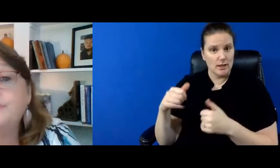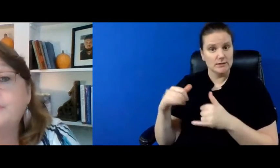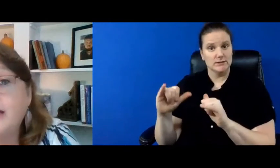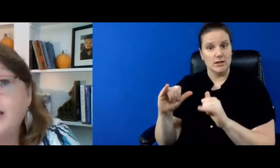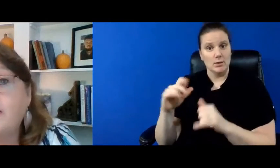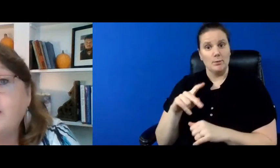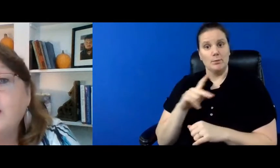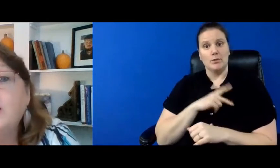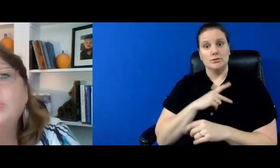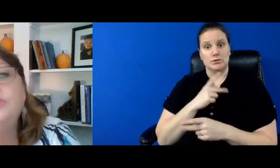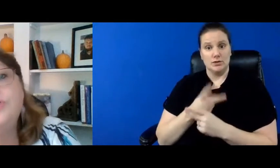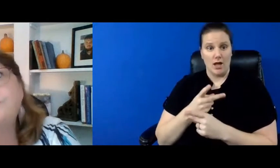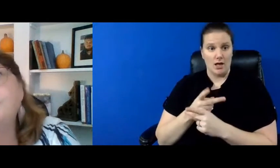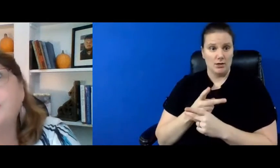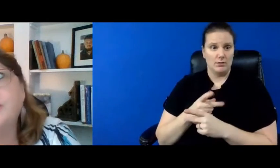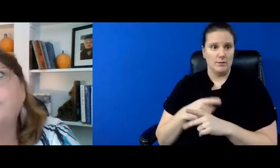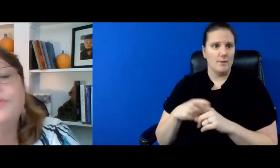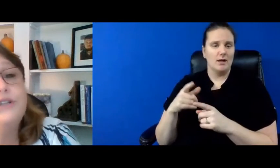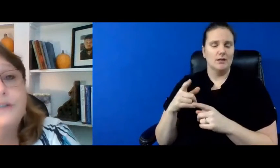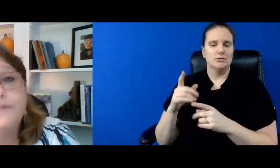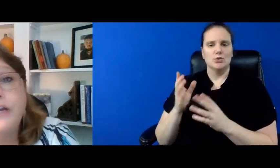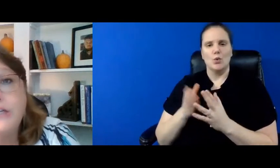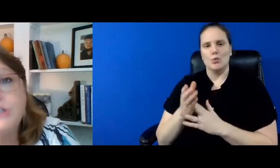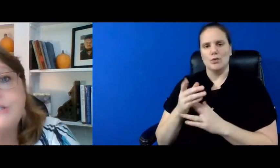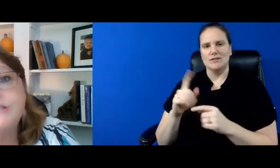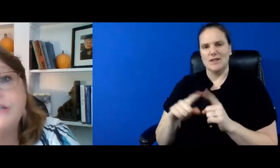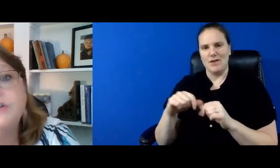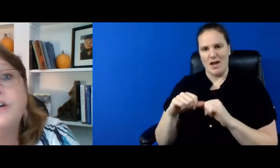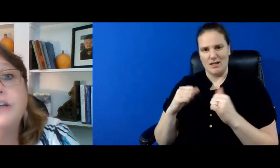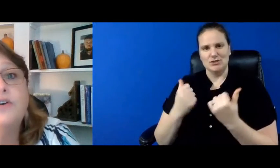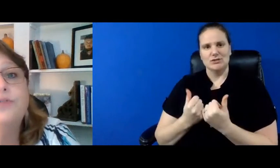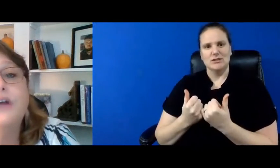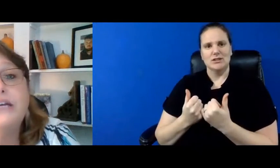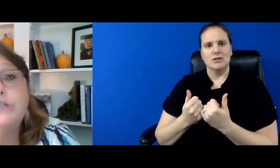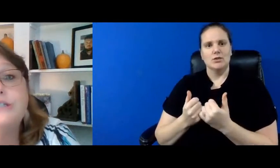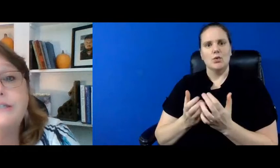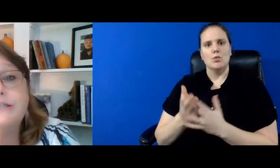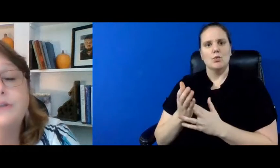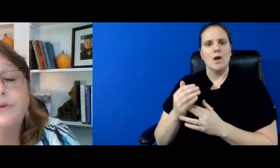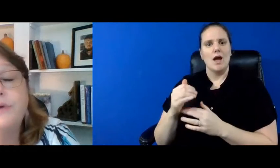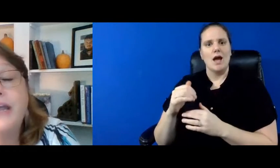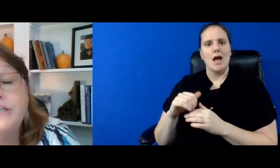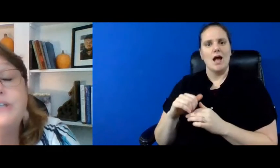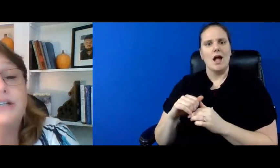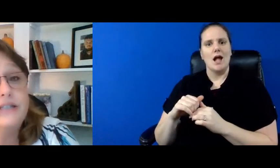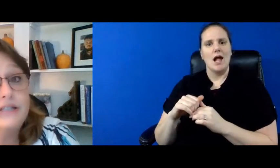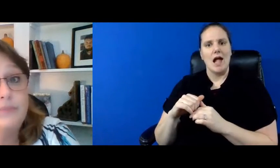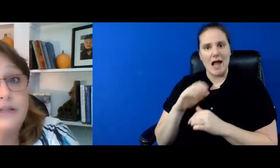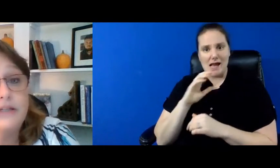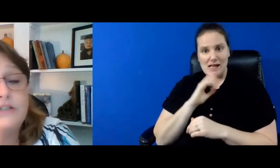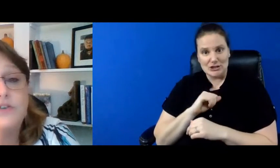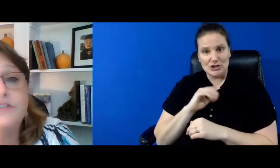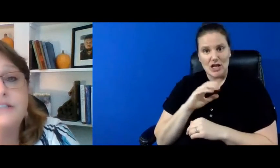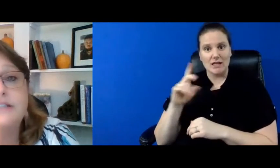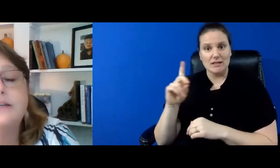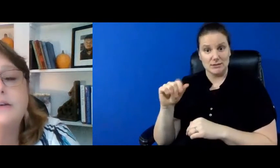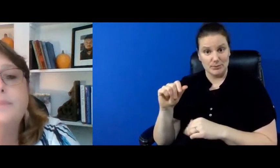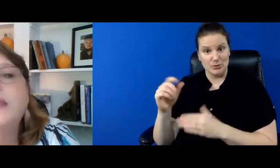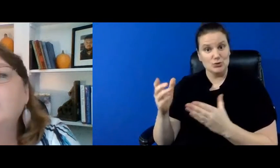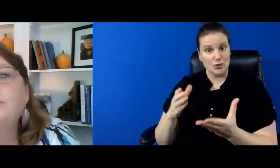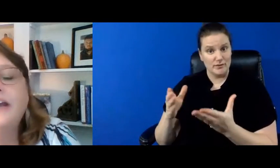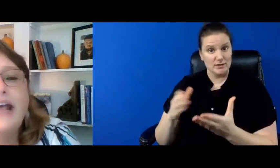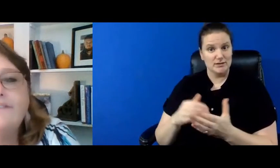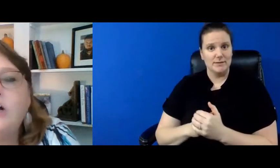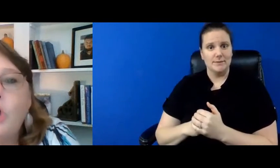get personal care you just are going to go through a different agency you're going to go through agents through aging and disability services